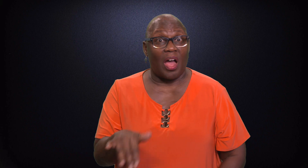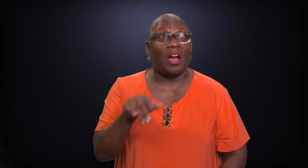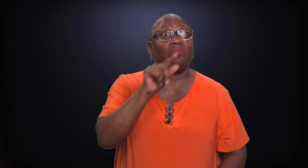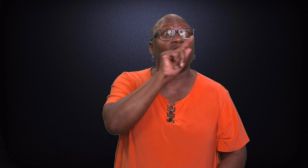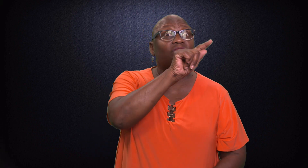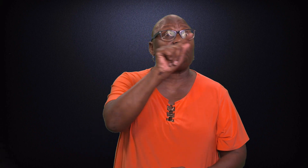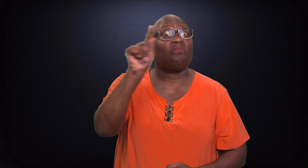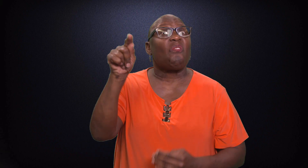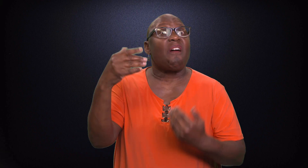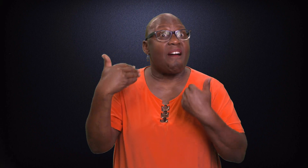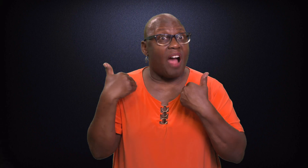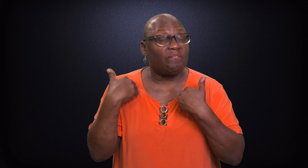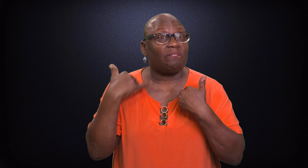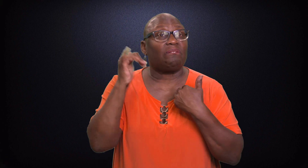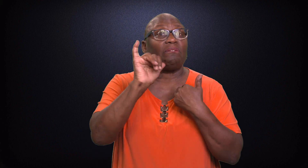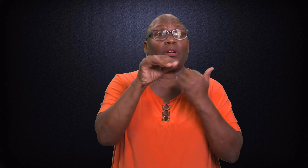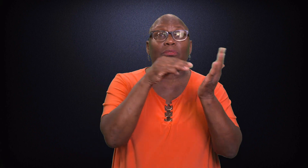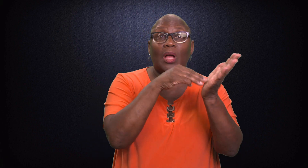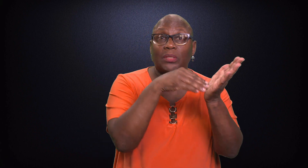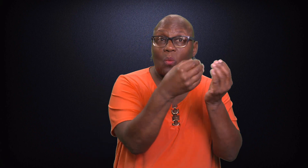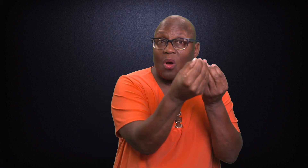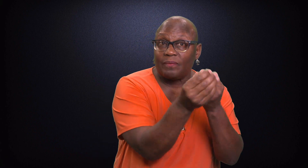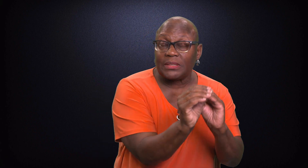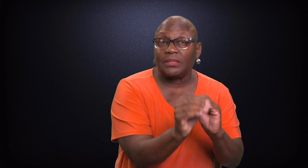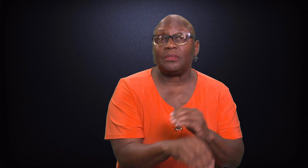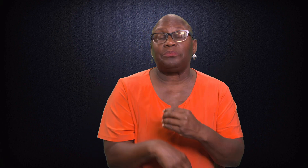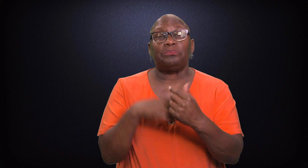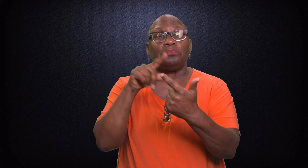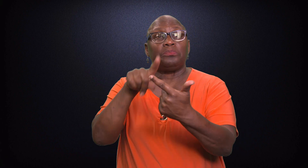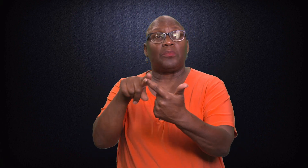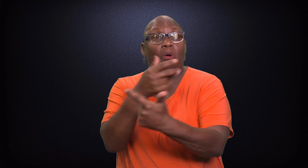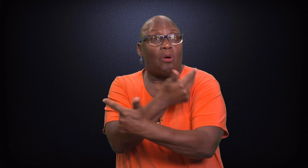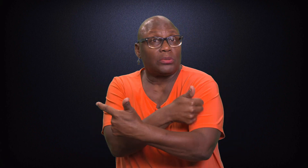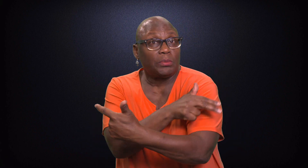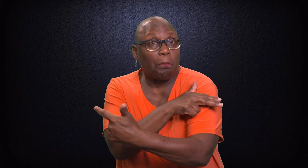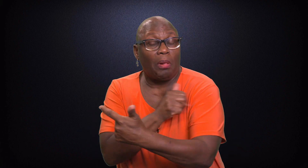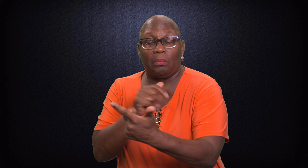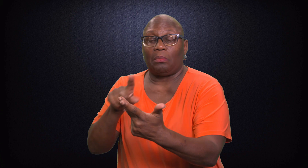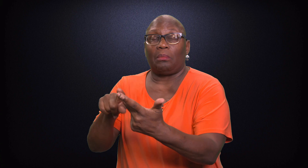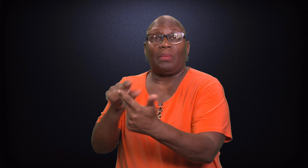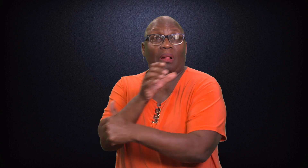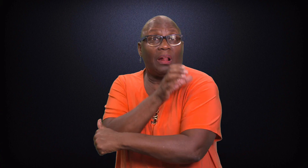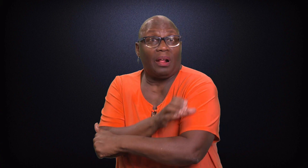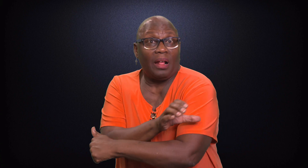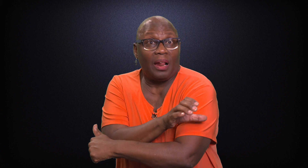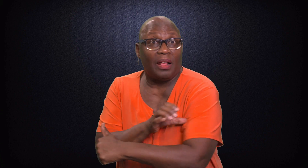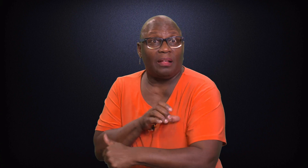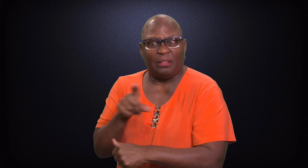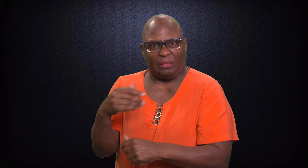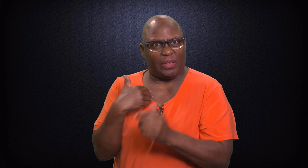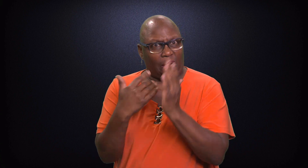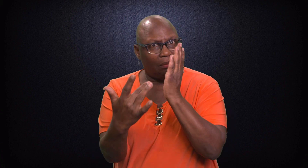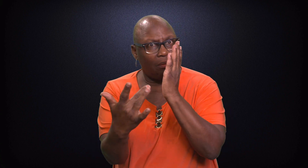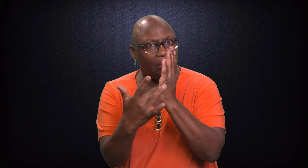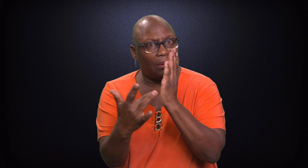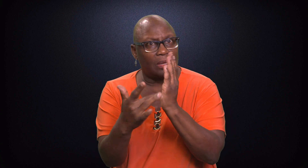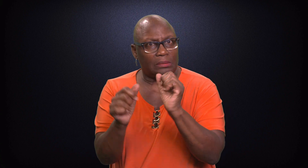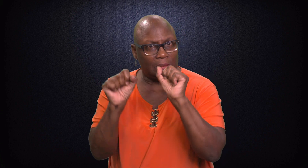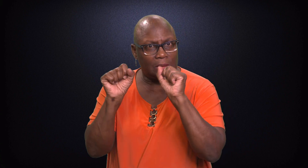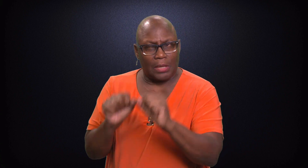Did you know that there are doctor's offices, hospitals, and clinics with technologies that can